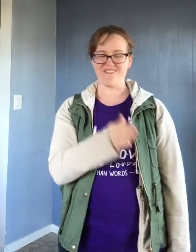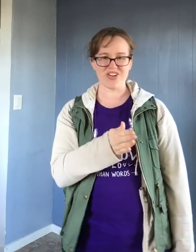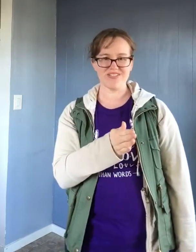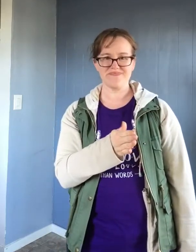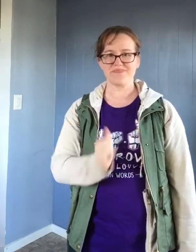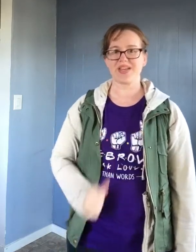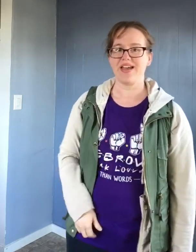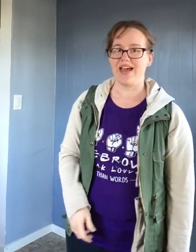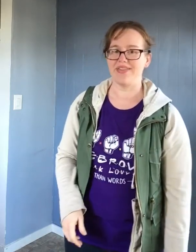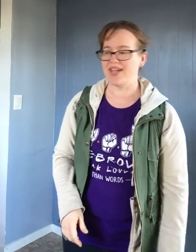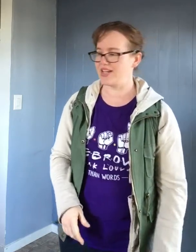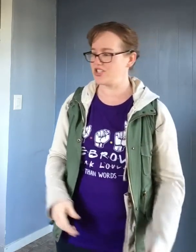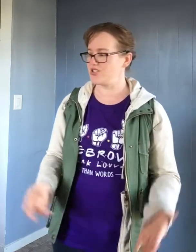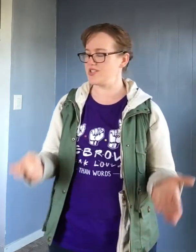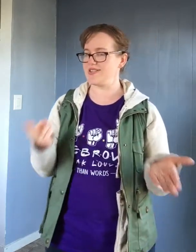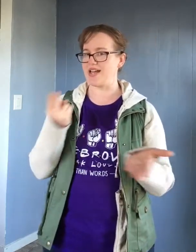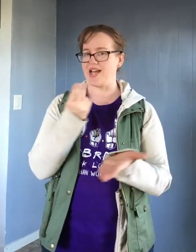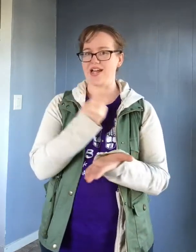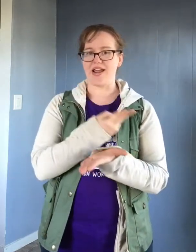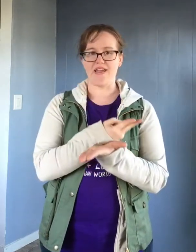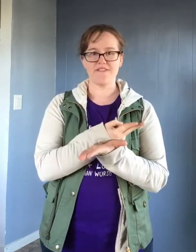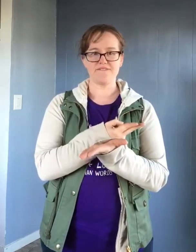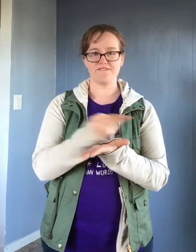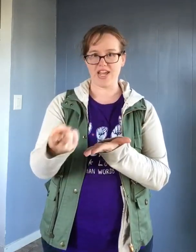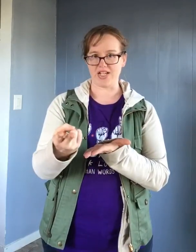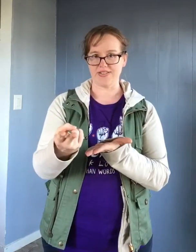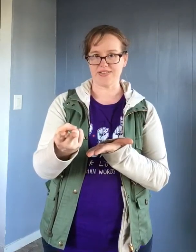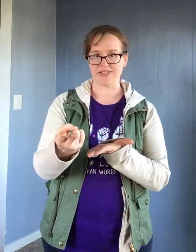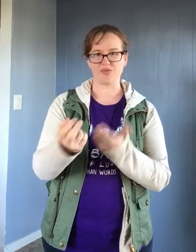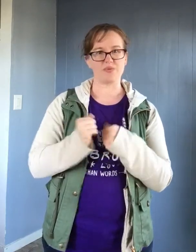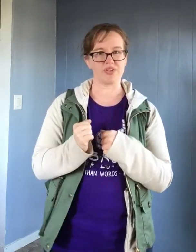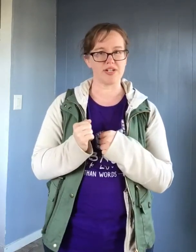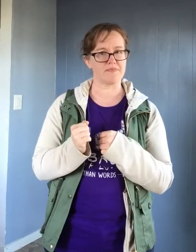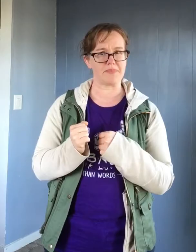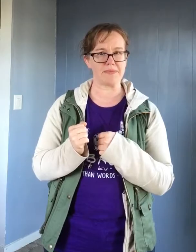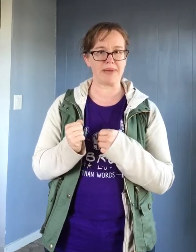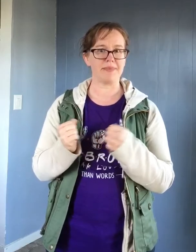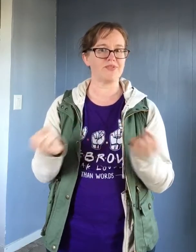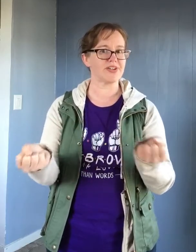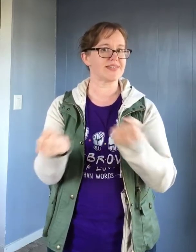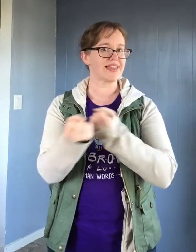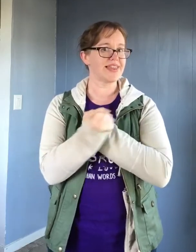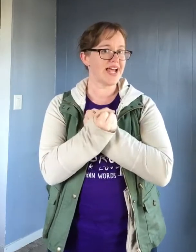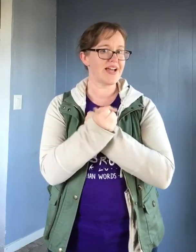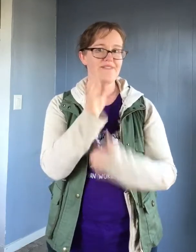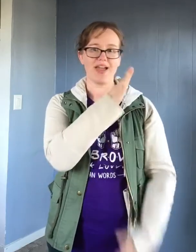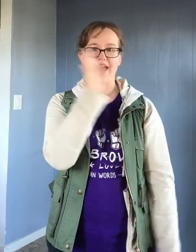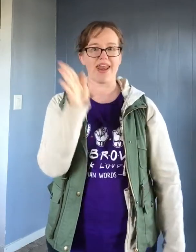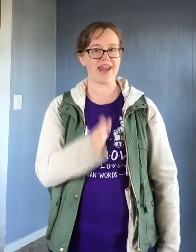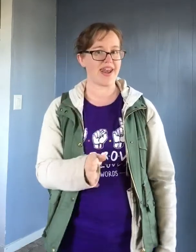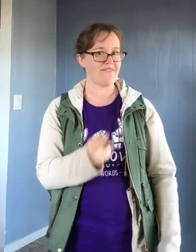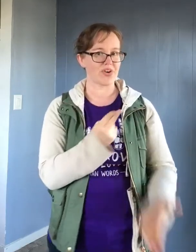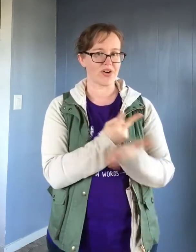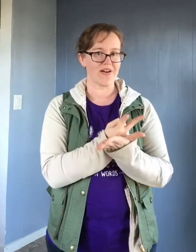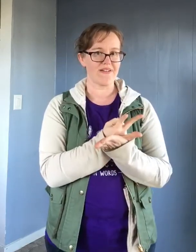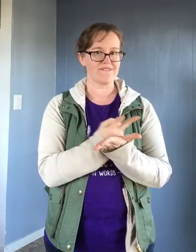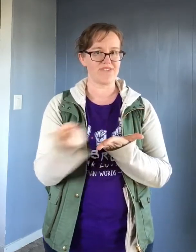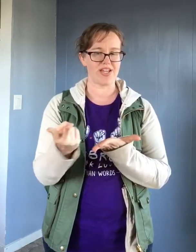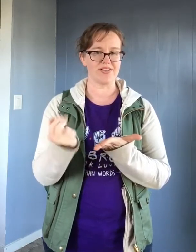Never. And then I showed you the sign fails. Because we were learning the Bible verse. Love never fails.